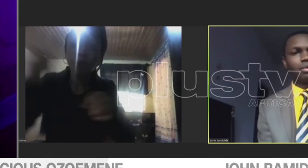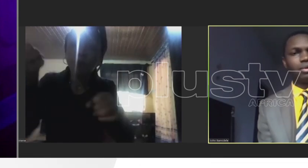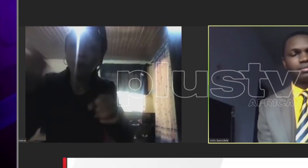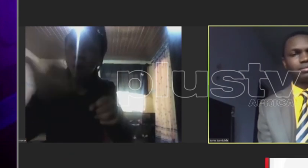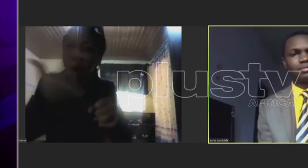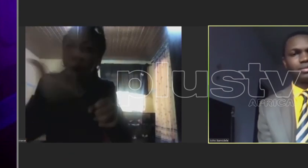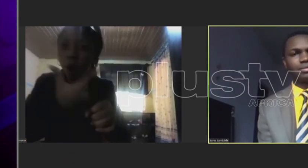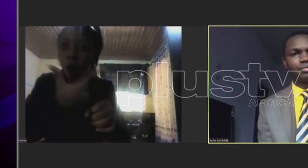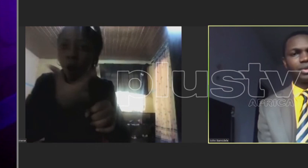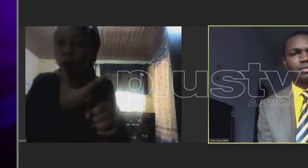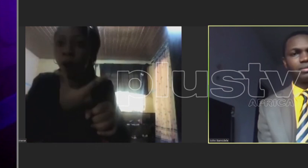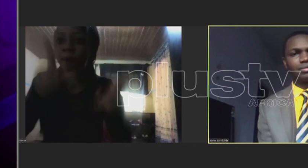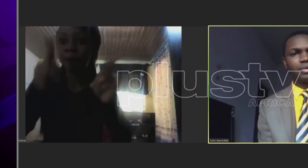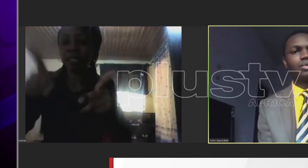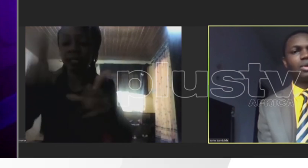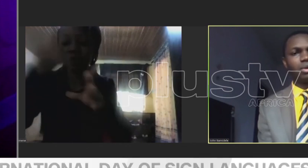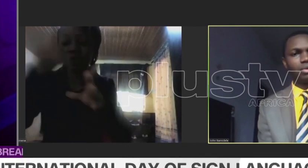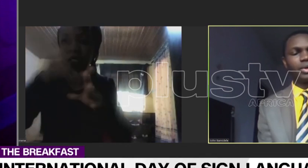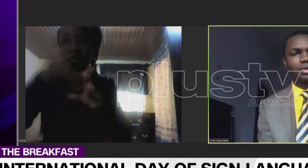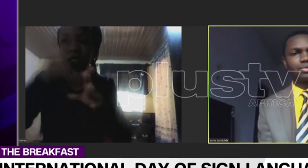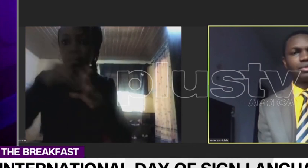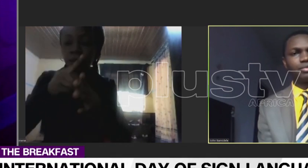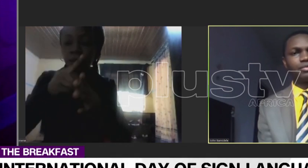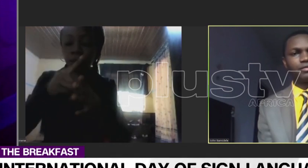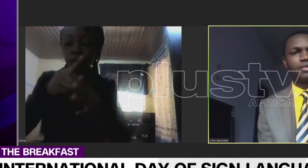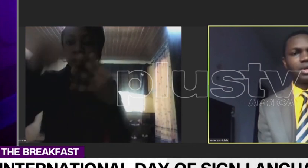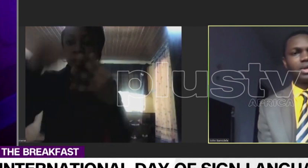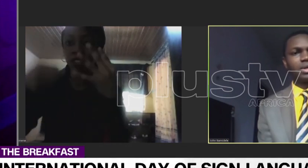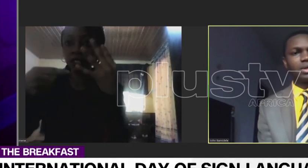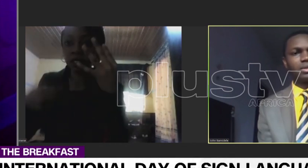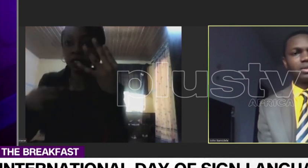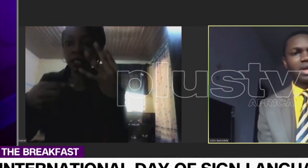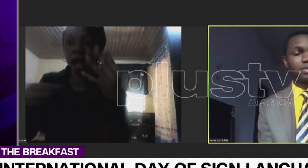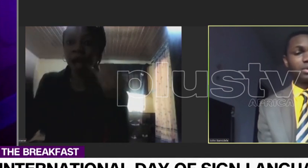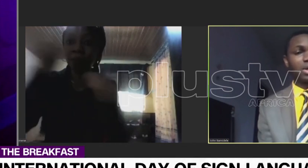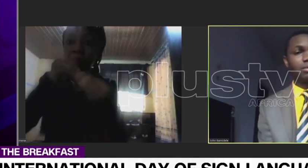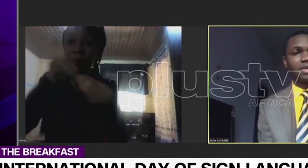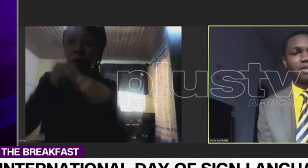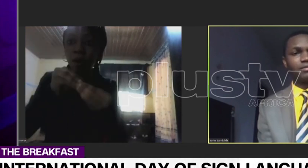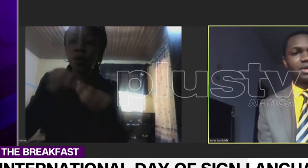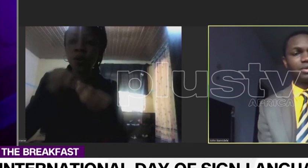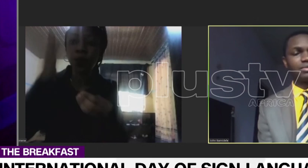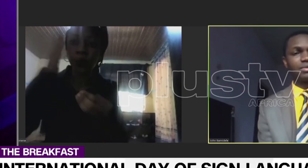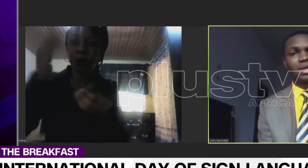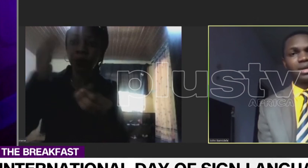will really go a long way to improve the life turnaround of deaf and the use of sign languages